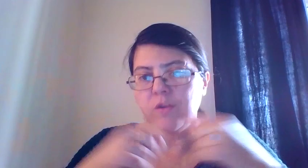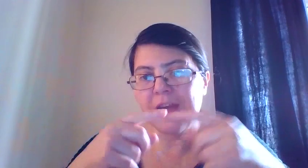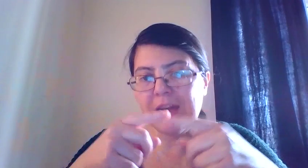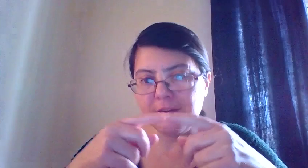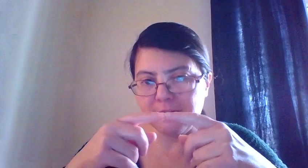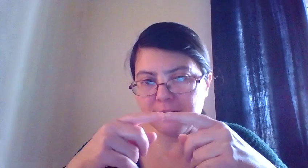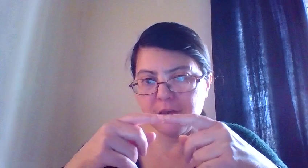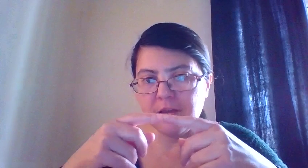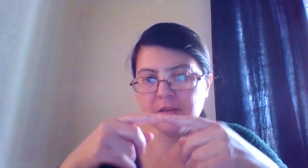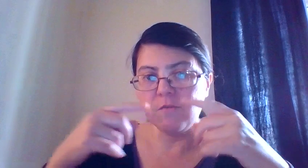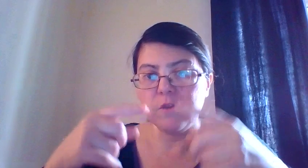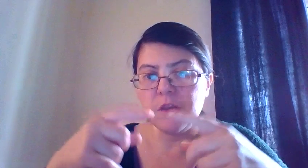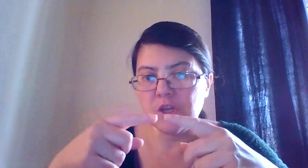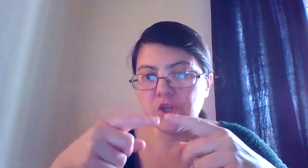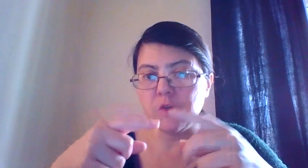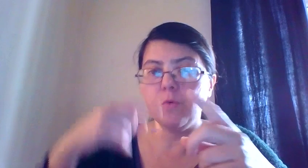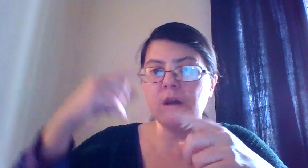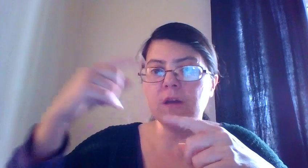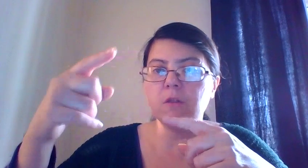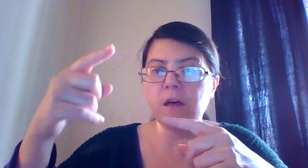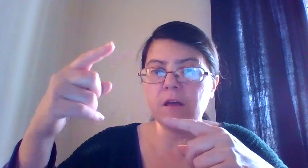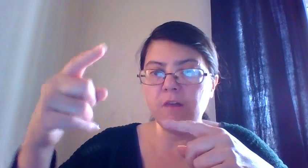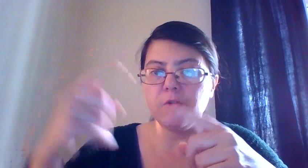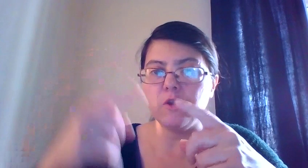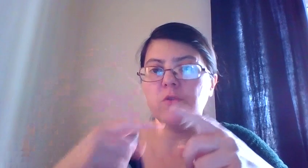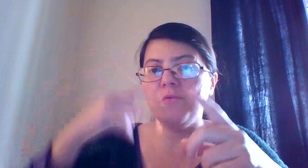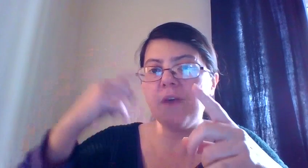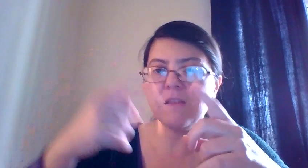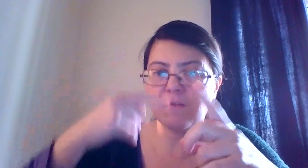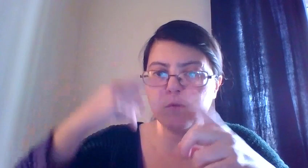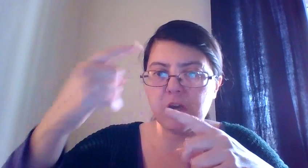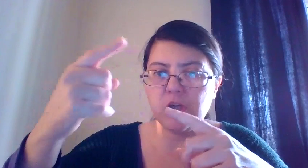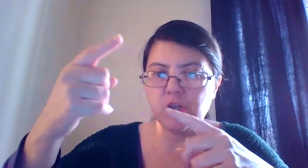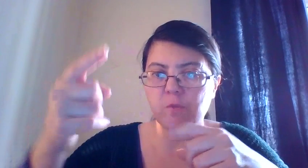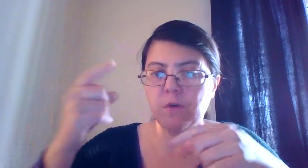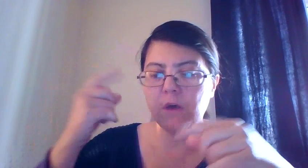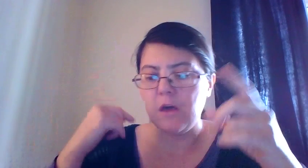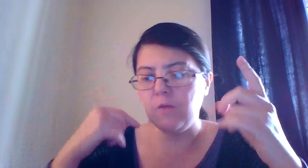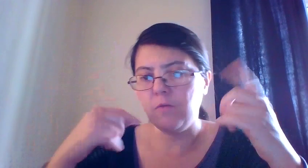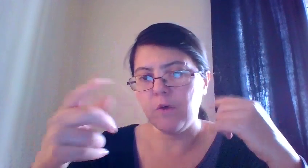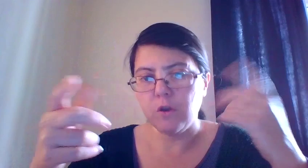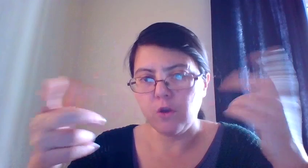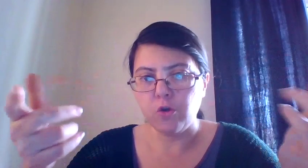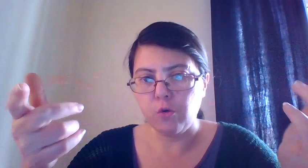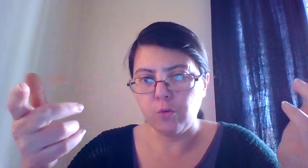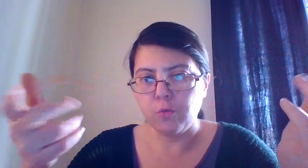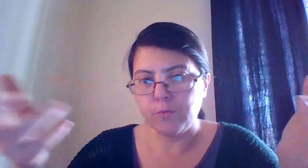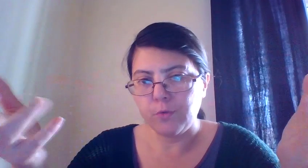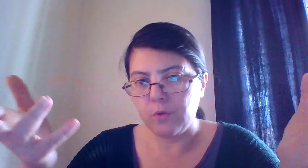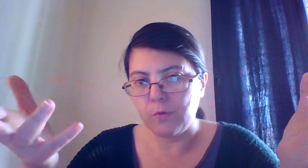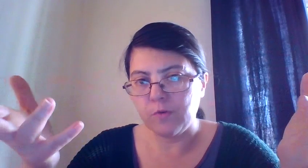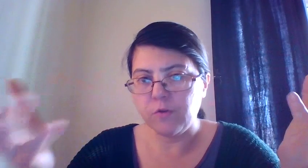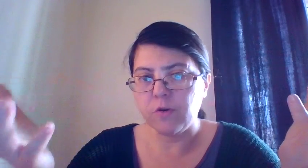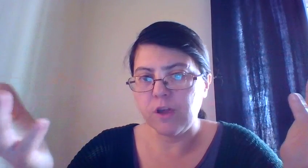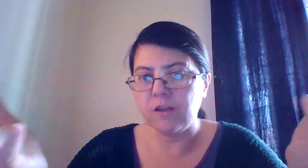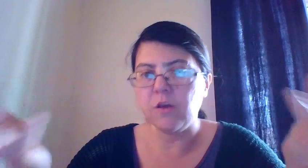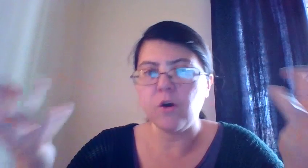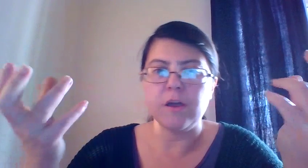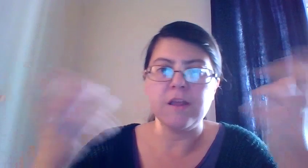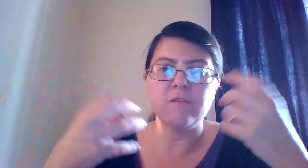take this relationship to another level. You define this relationship. And you talk to the person you're dating. Okay? Let's